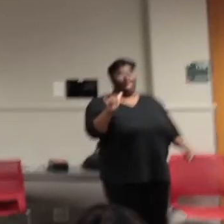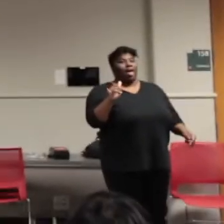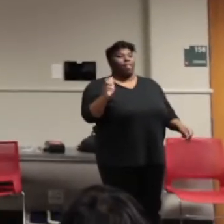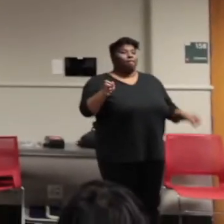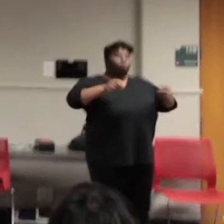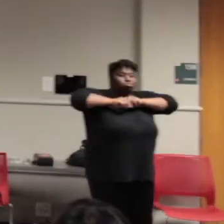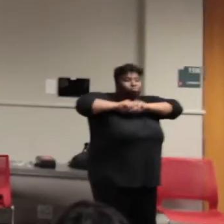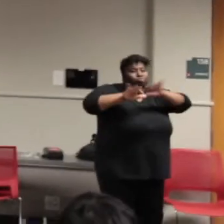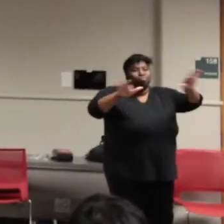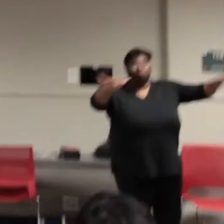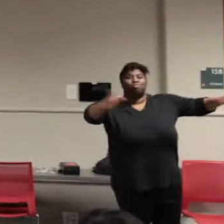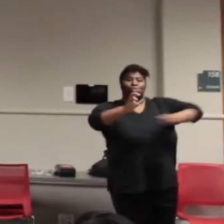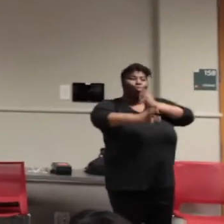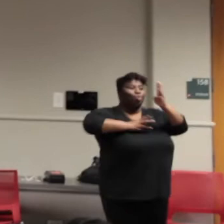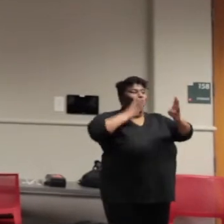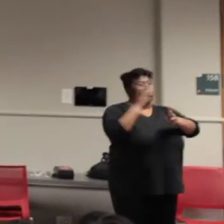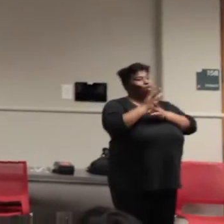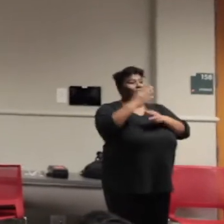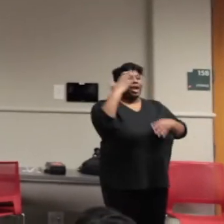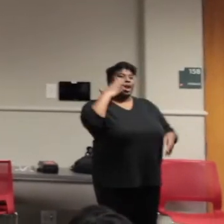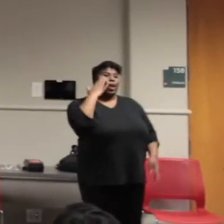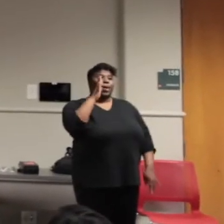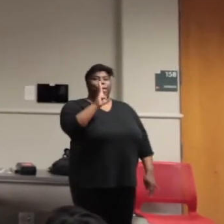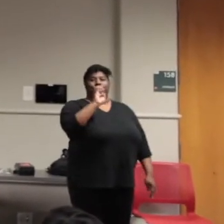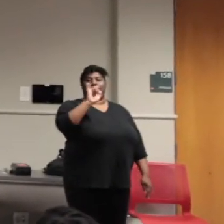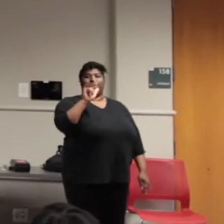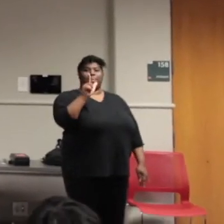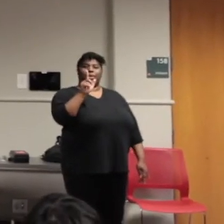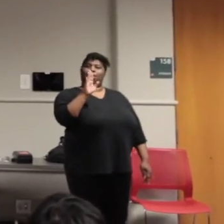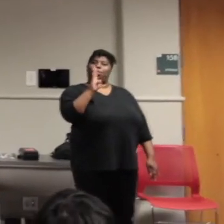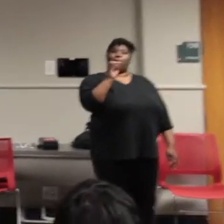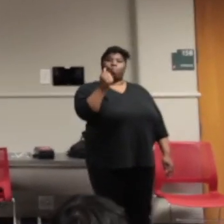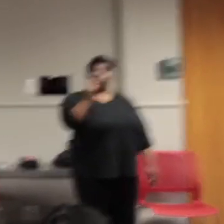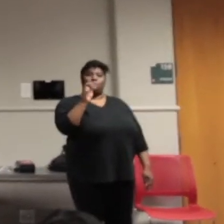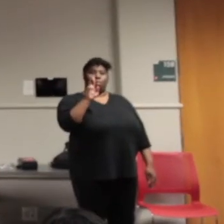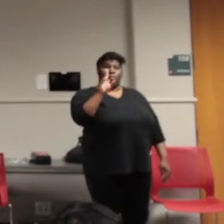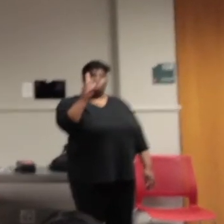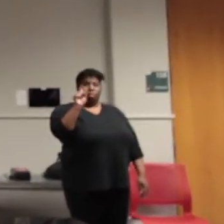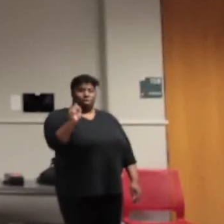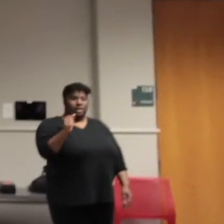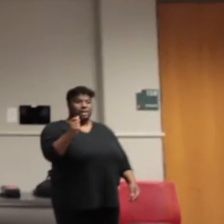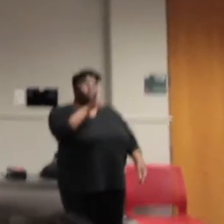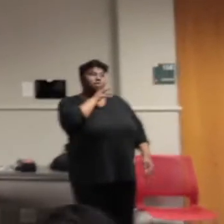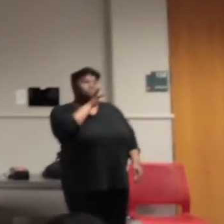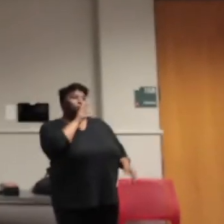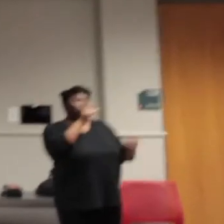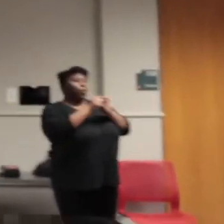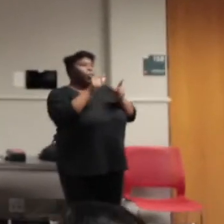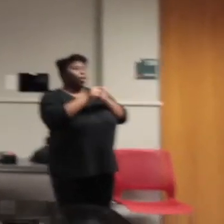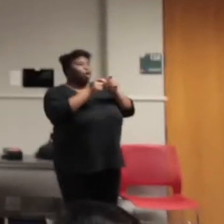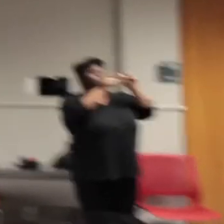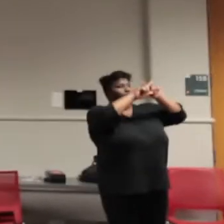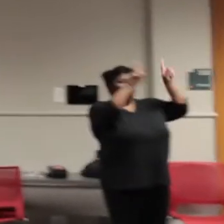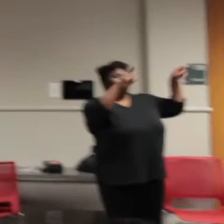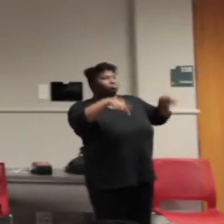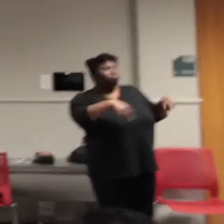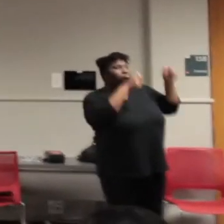And I know Billboard has spoken word charts, and they get spoken word Rammies. Maybe, you know, I can reach for one of those.